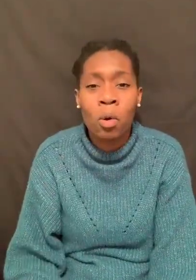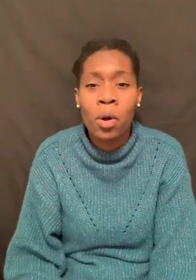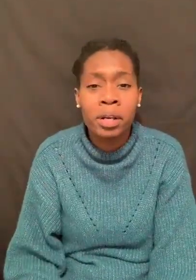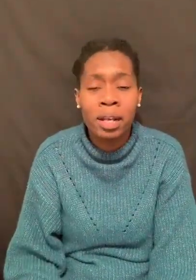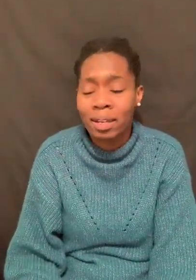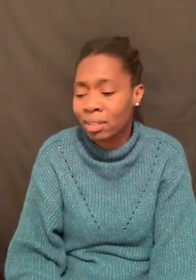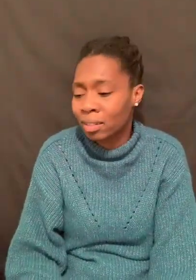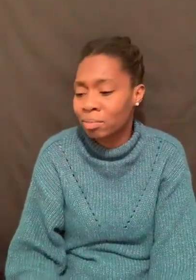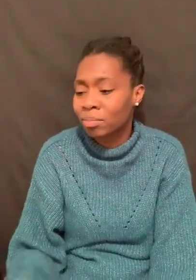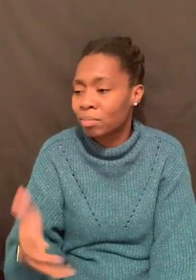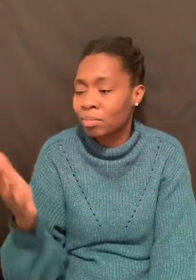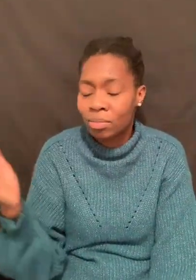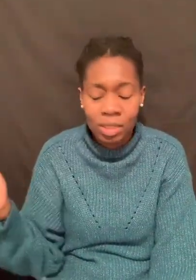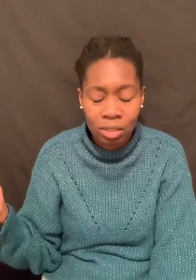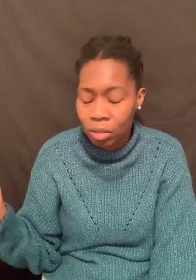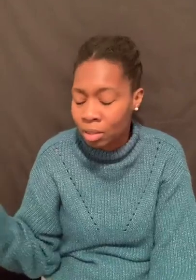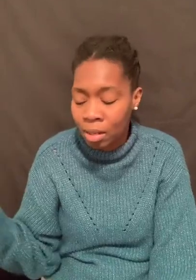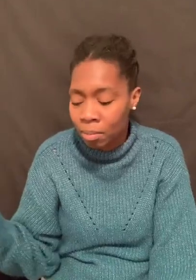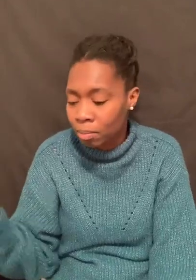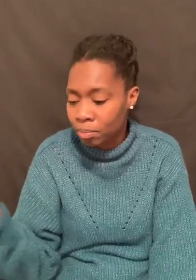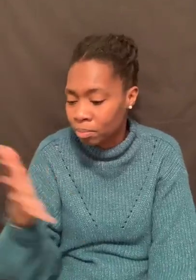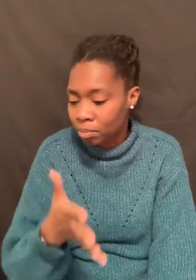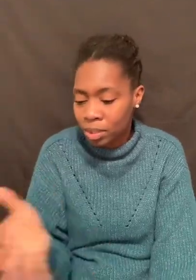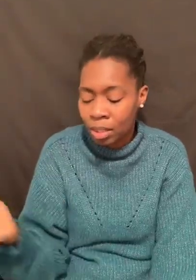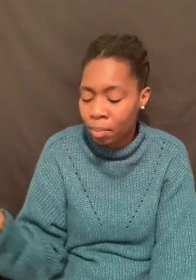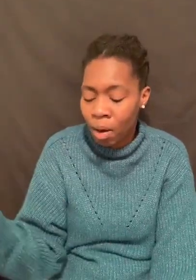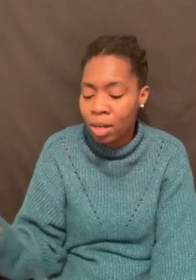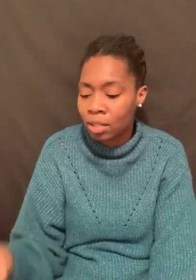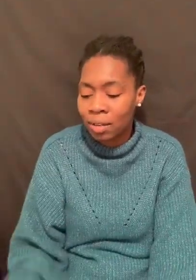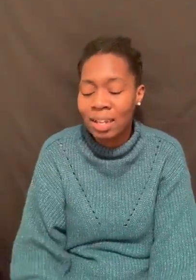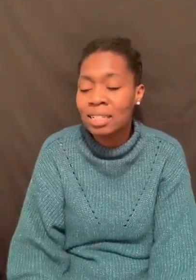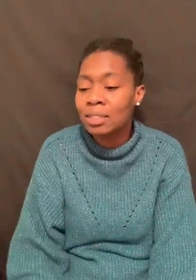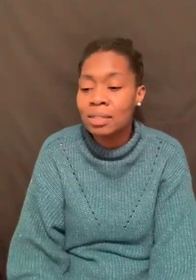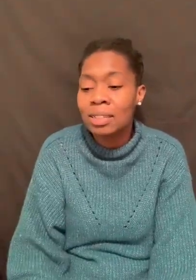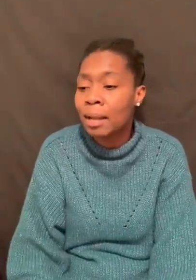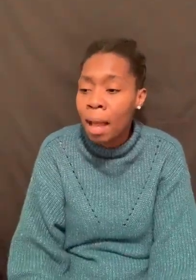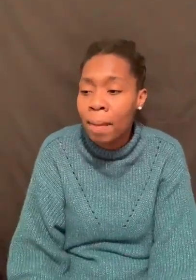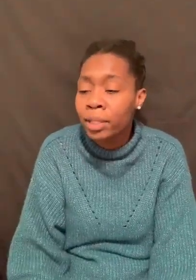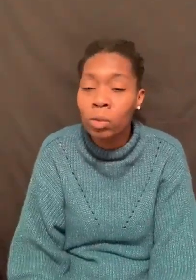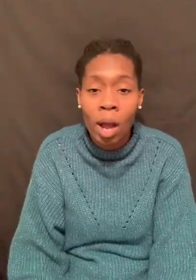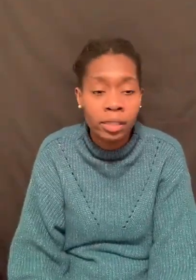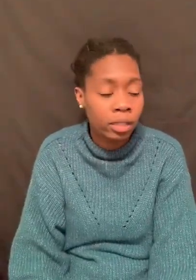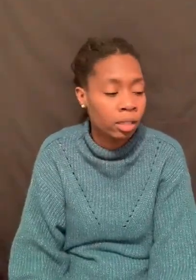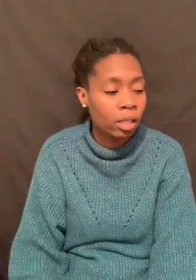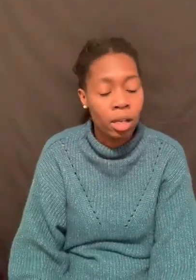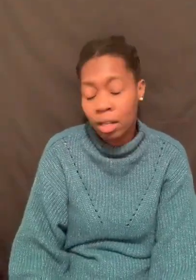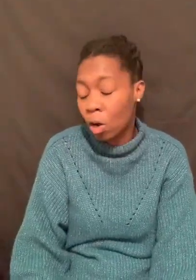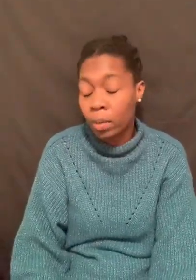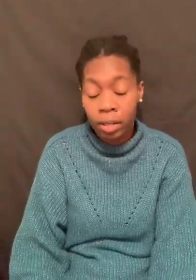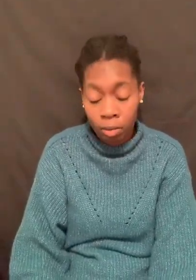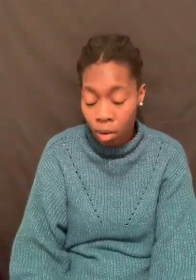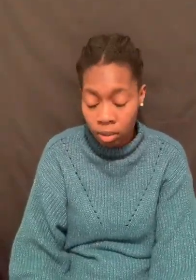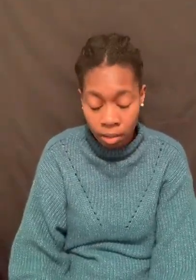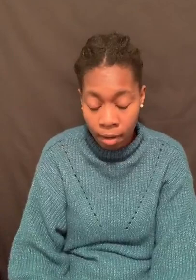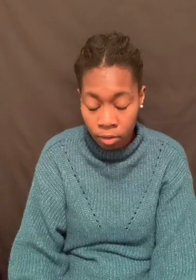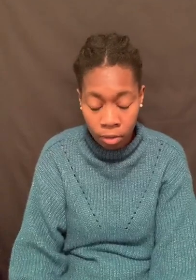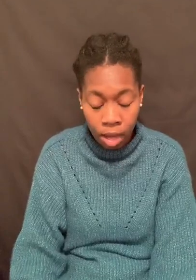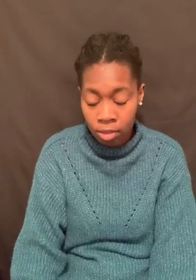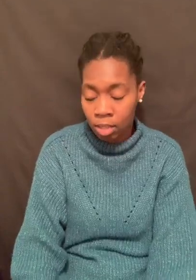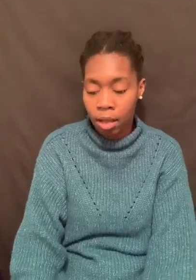of the corny, like, just the dumb, silly parts. I'm like, it's not that bad. You should watch it. I hope he didn't watch it after I said